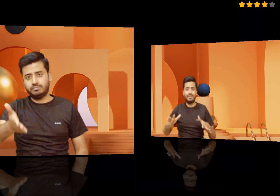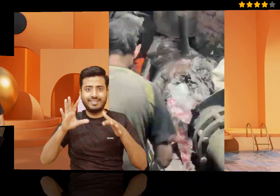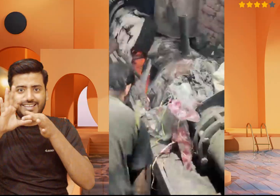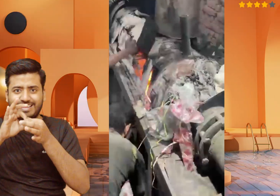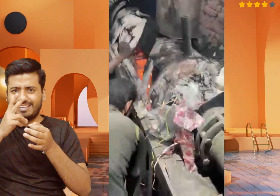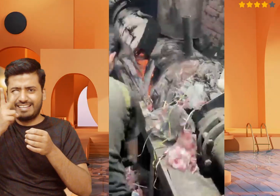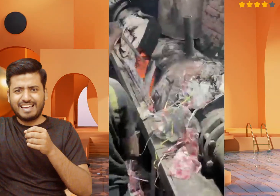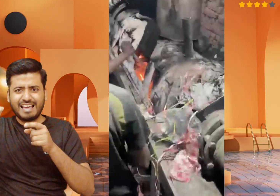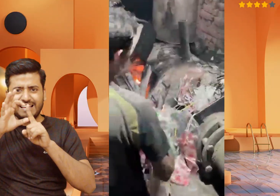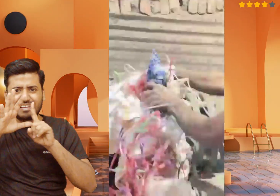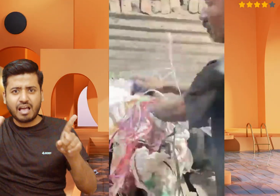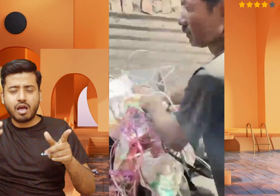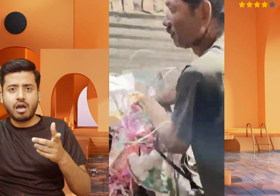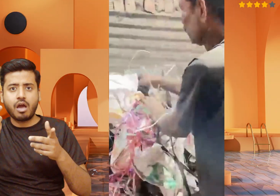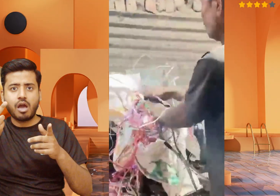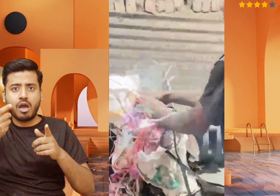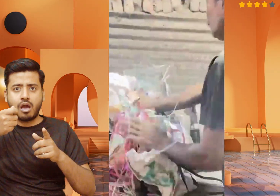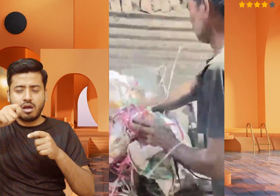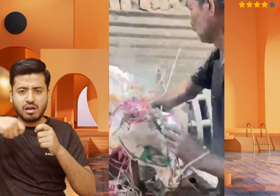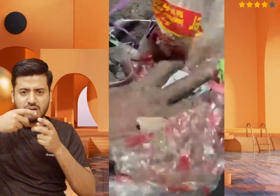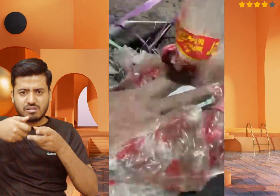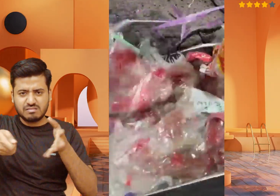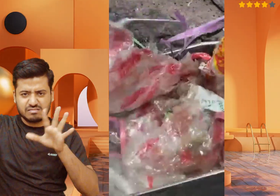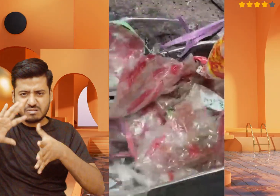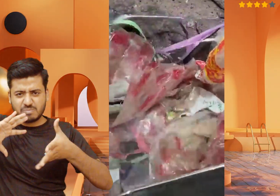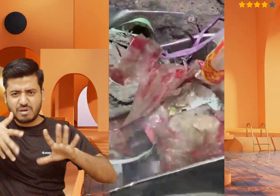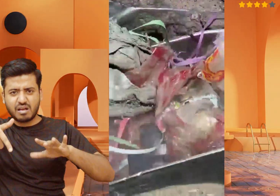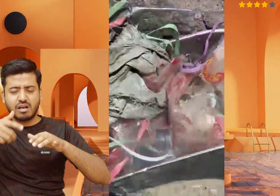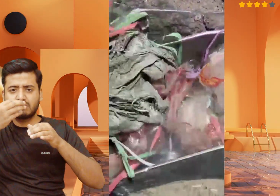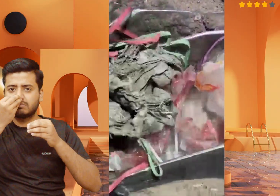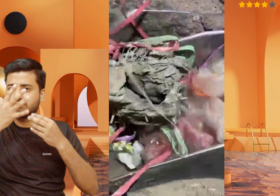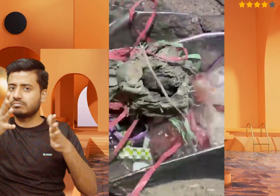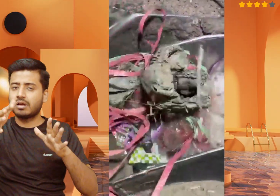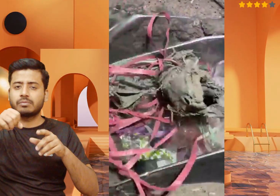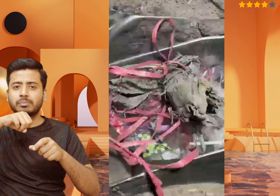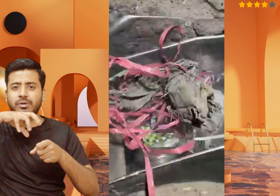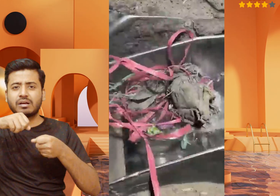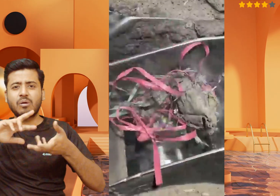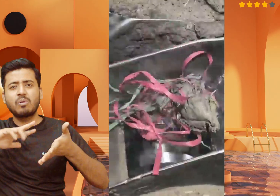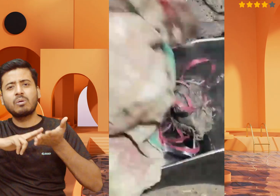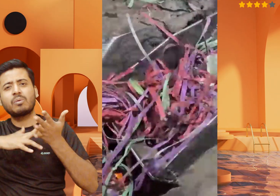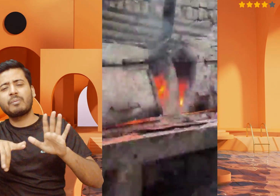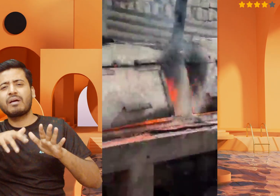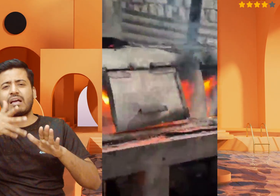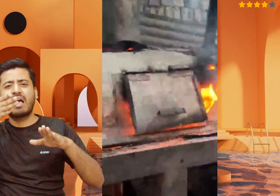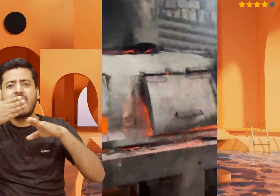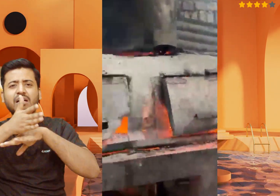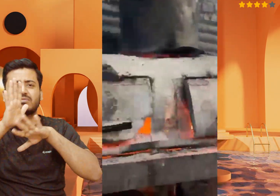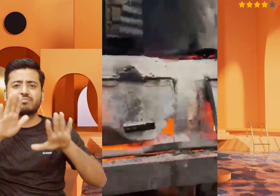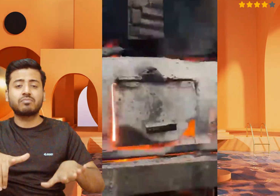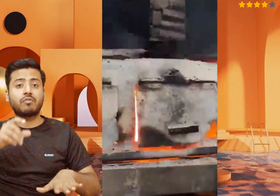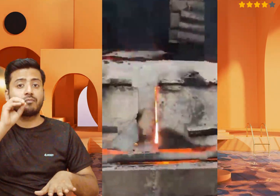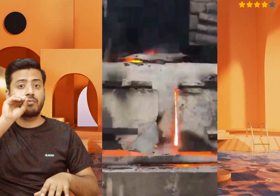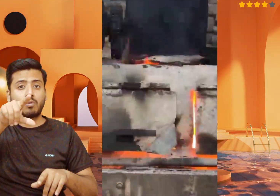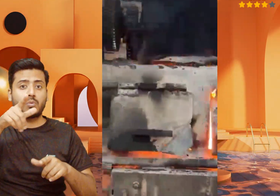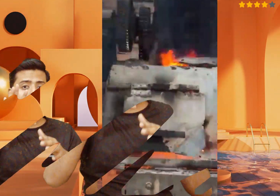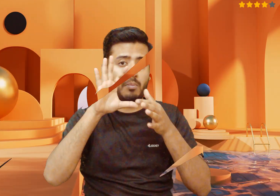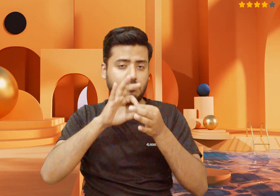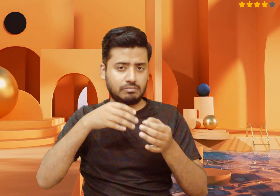single-use plastics. Avoid using plastic bags altogether, and choose alternatives like reusable shopping bags, containers, and